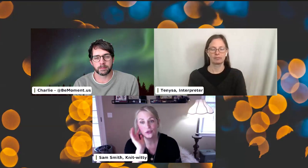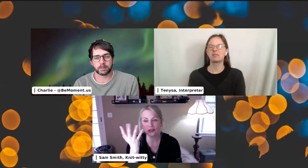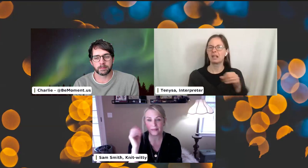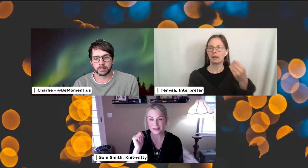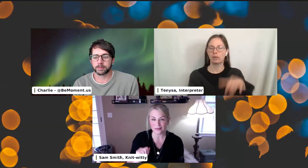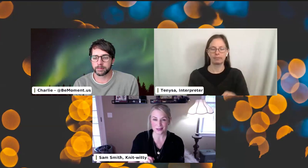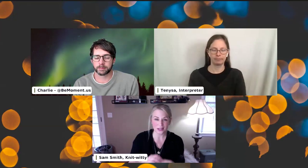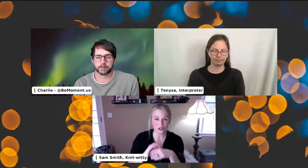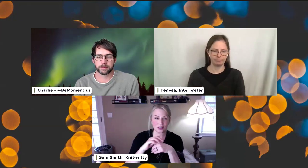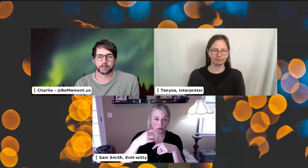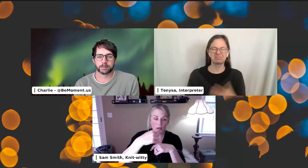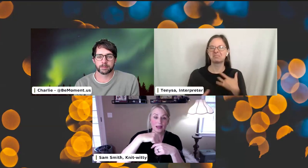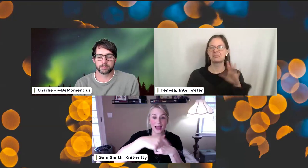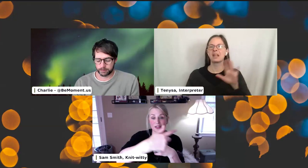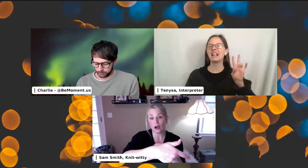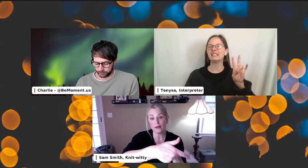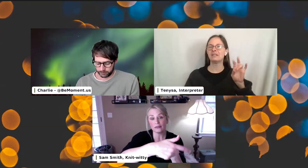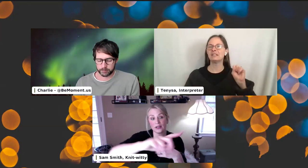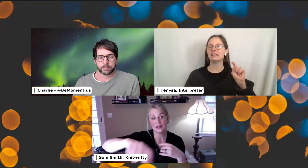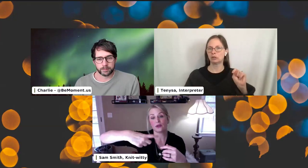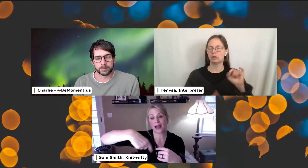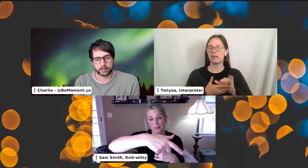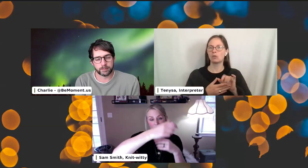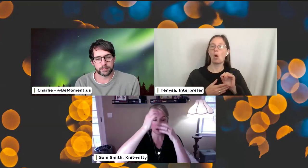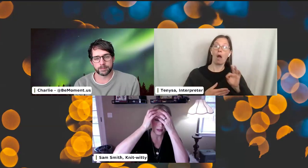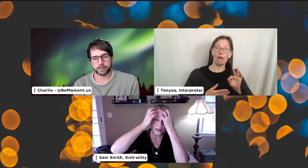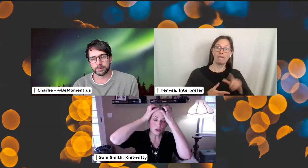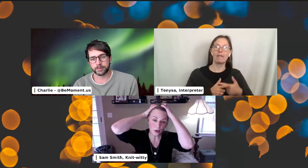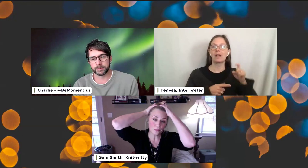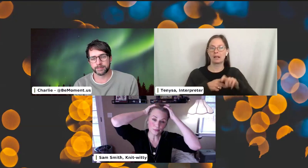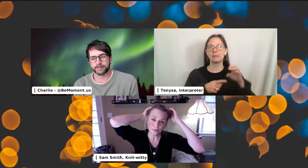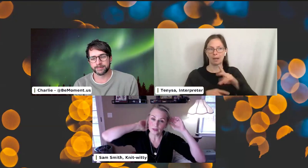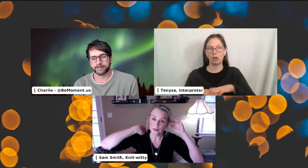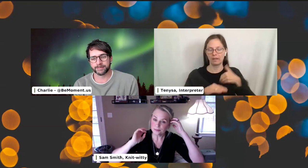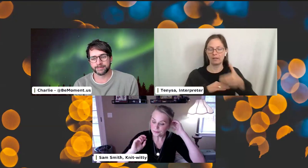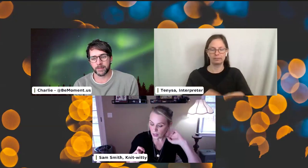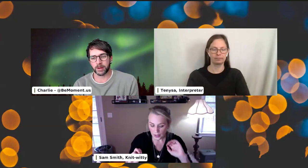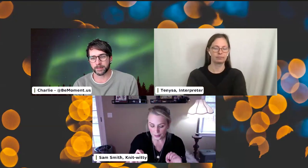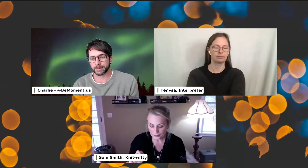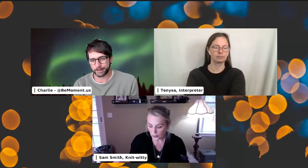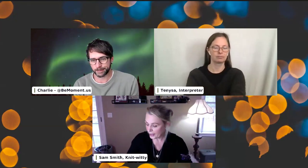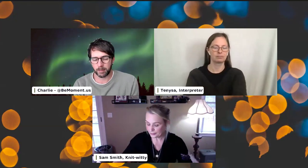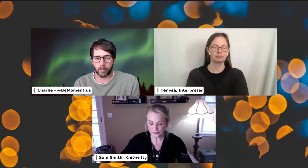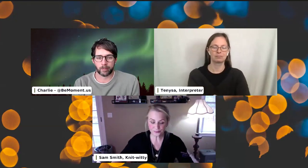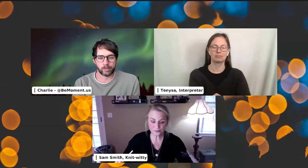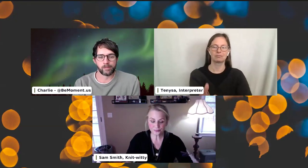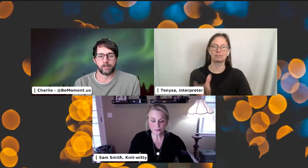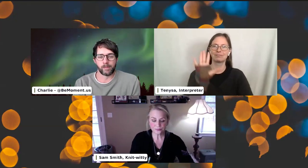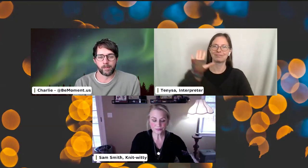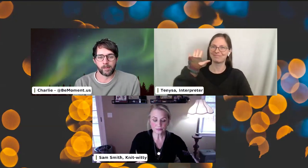pattern too. It's usually about seven stitches that you cast off and you cast back on the next row. Um, okay.